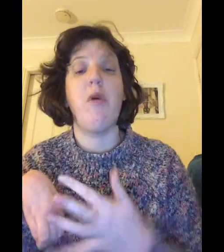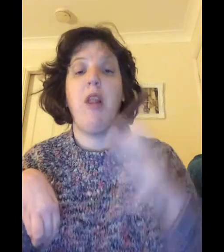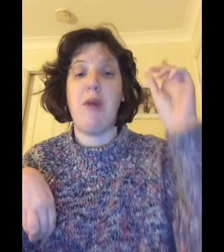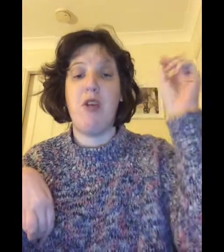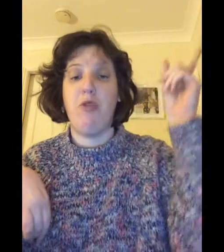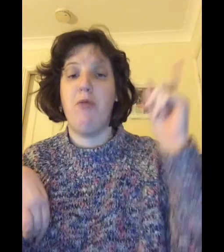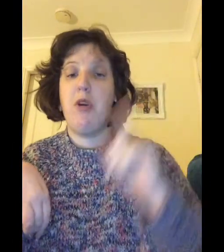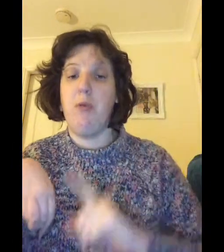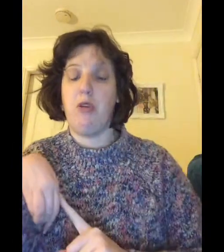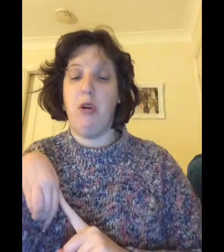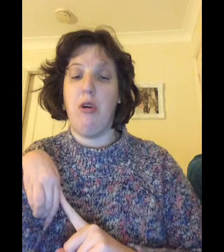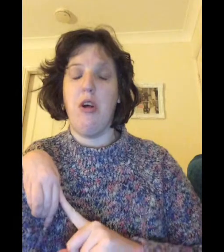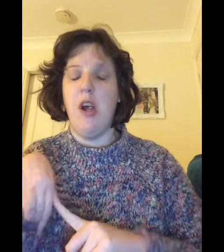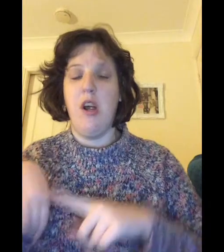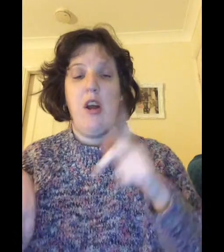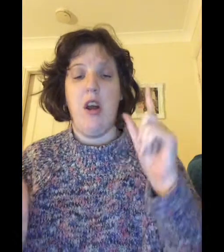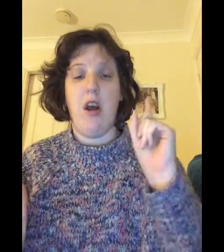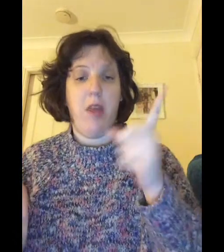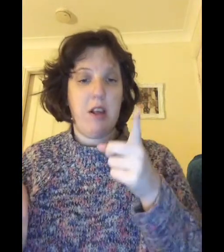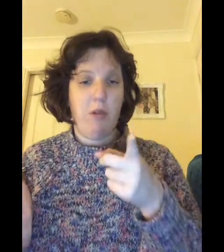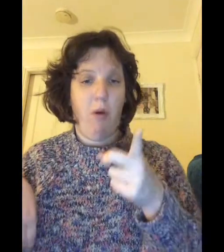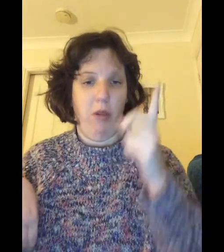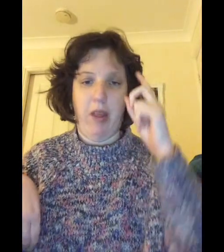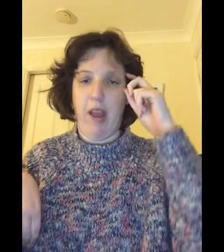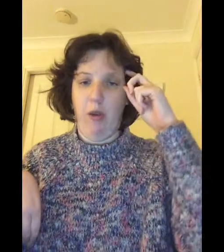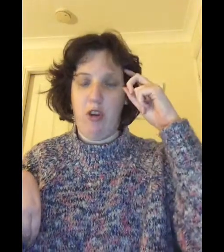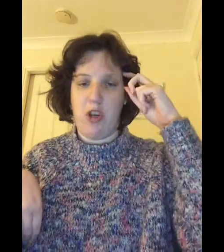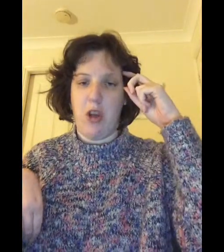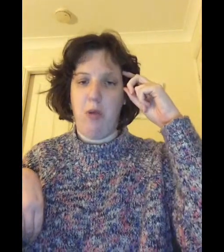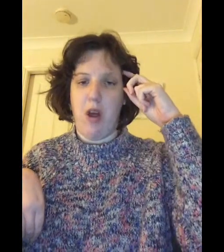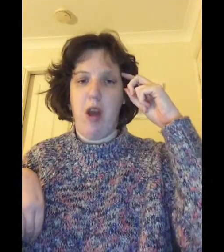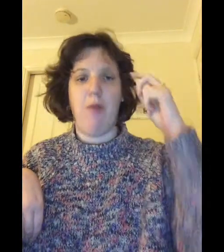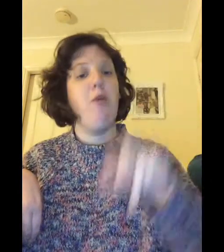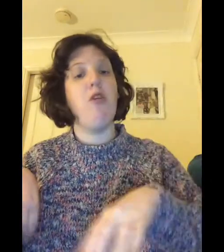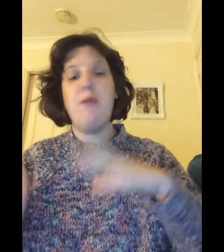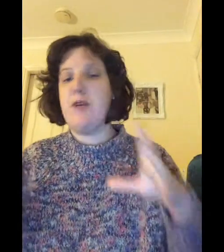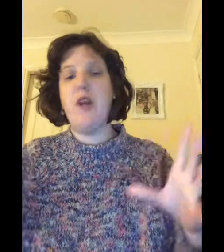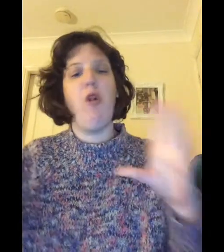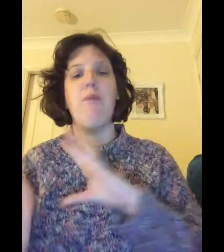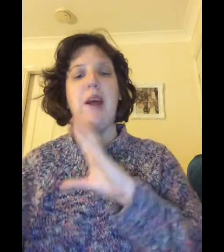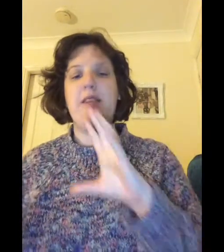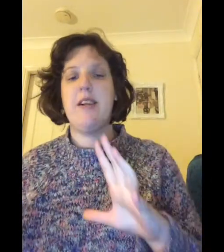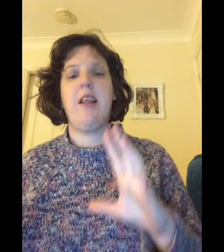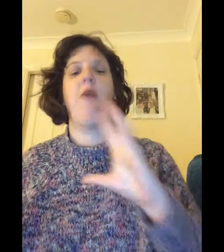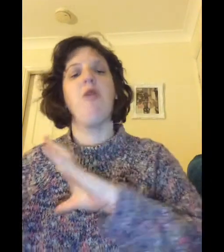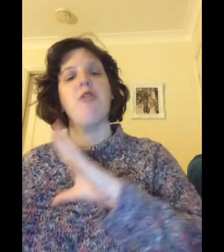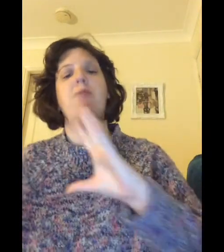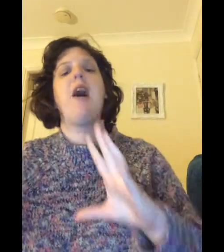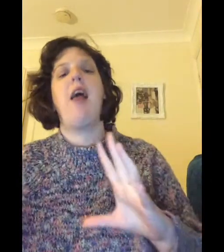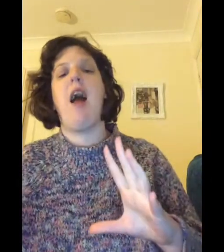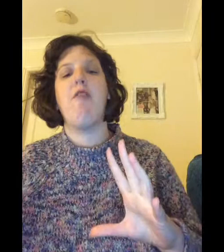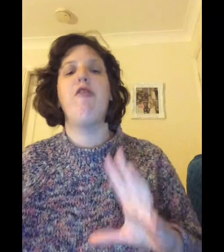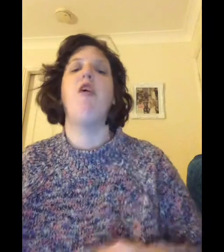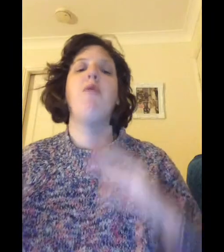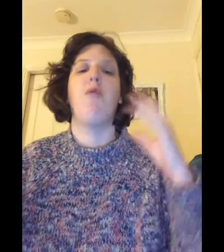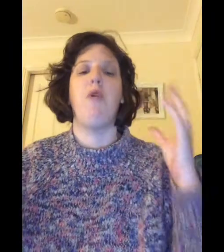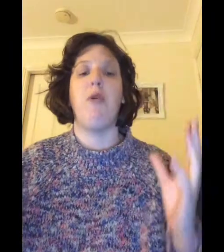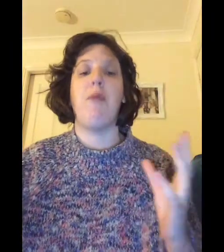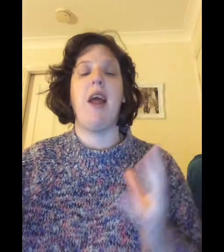well a bedroom room tour uh that's one thing i'm going to do um i'm going to be doing all the basics like what's on my iphone what's on my